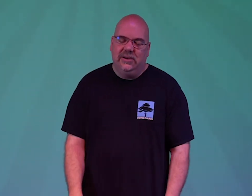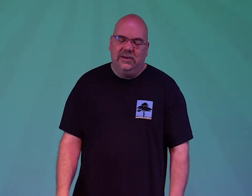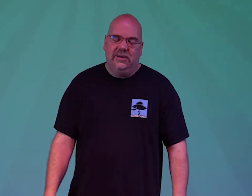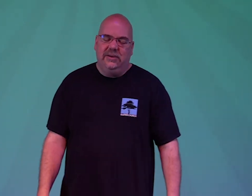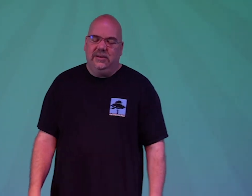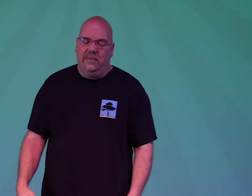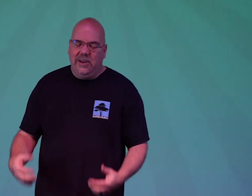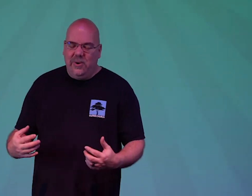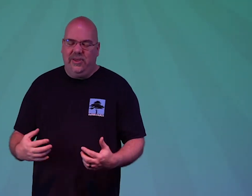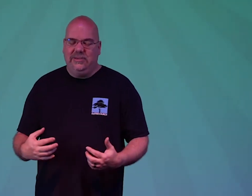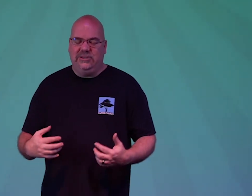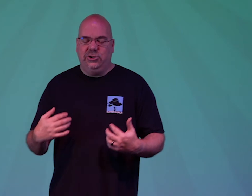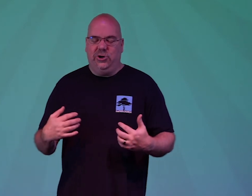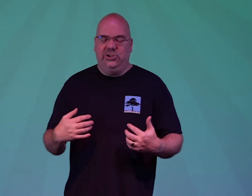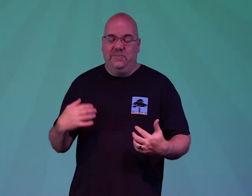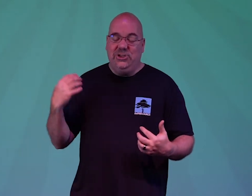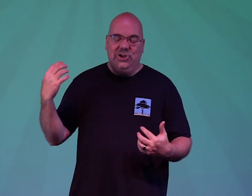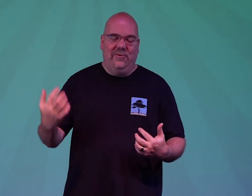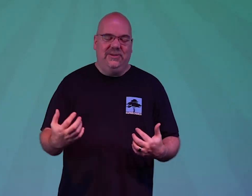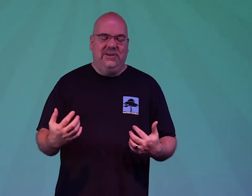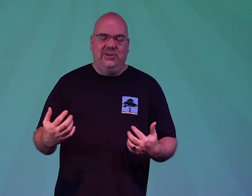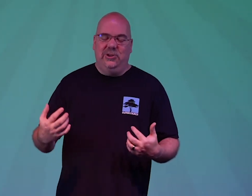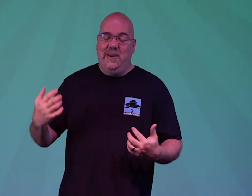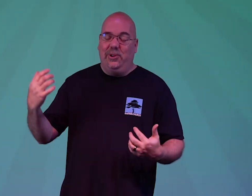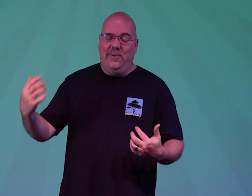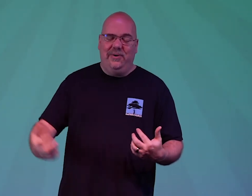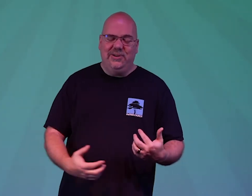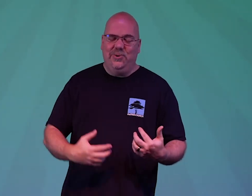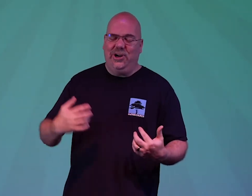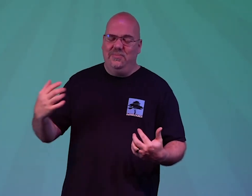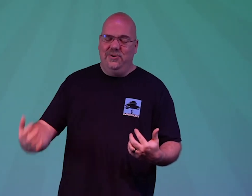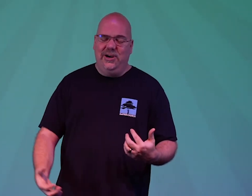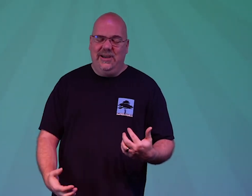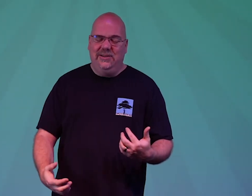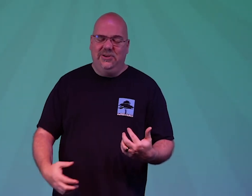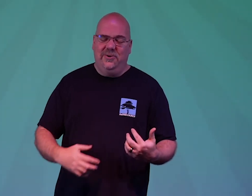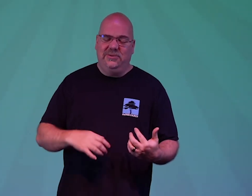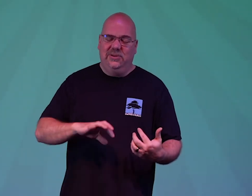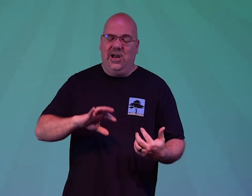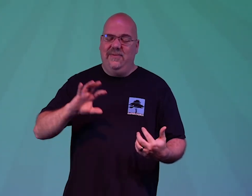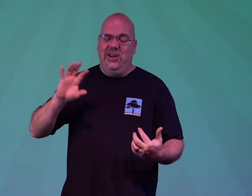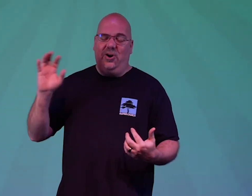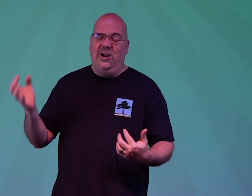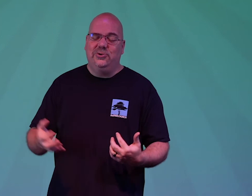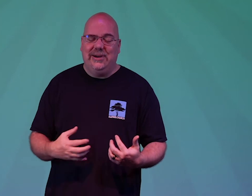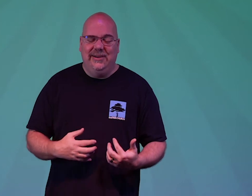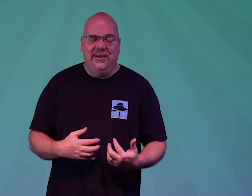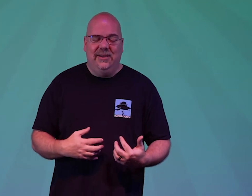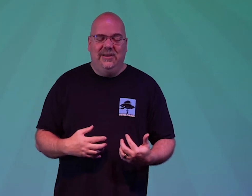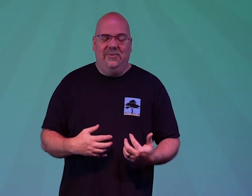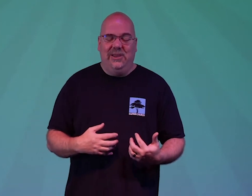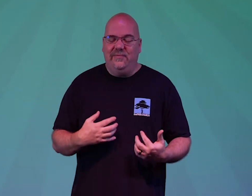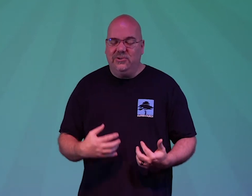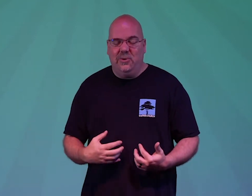god be with us as a church to be generous to the people around us to our community to those not even in our country